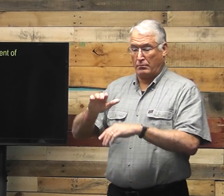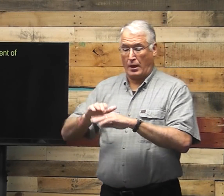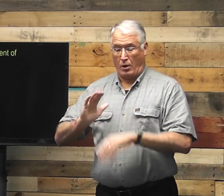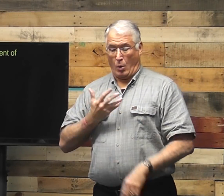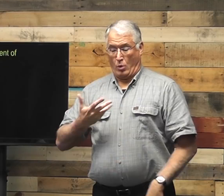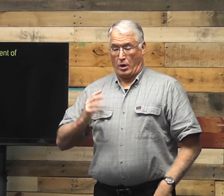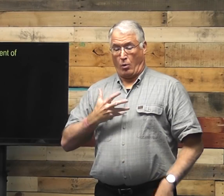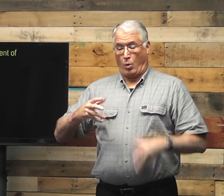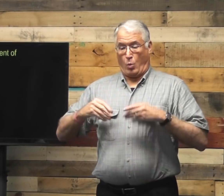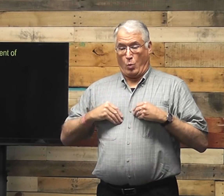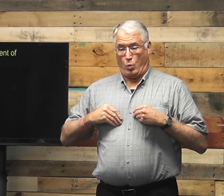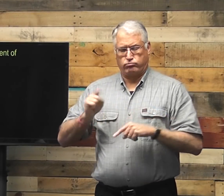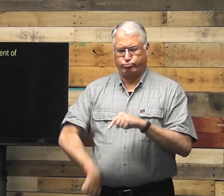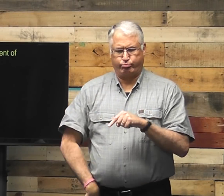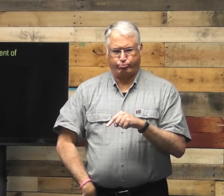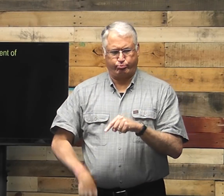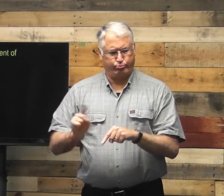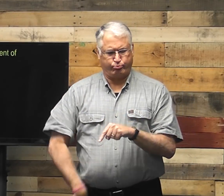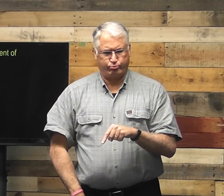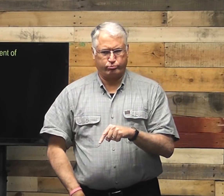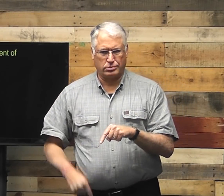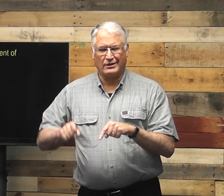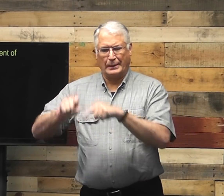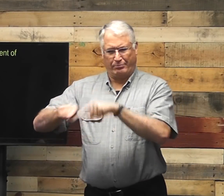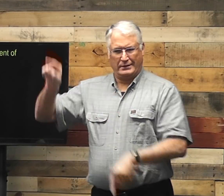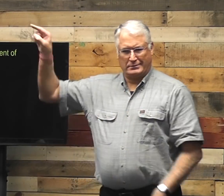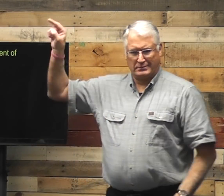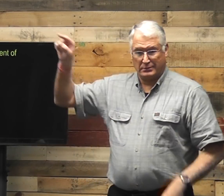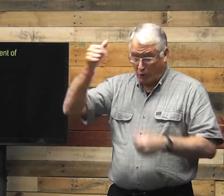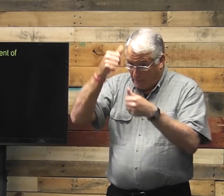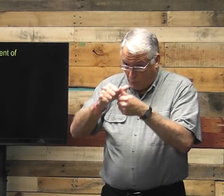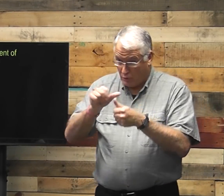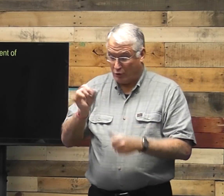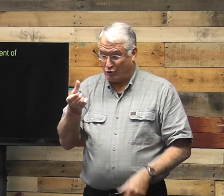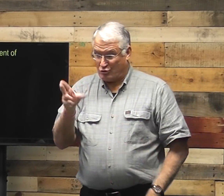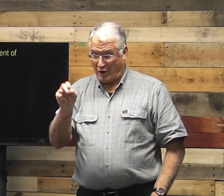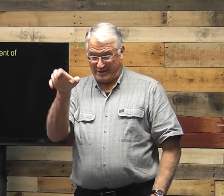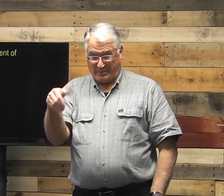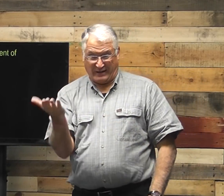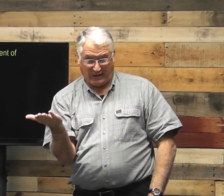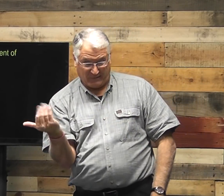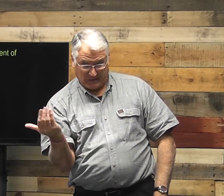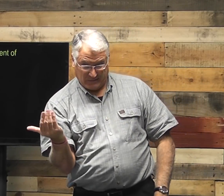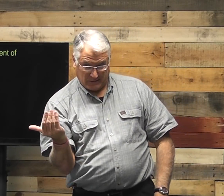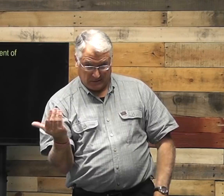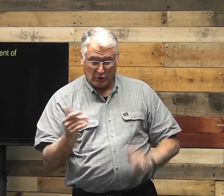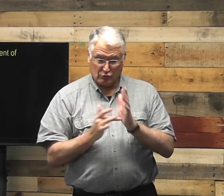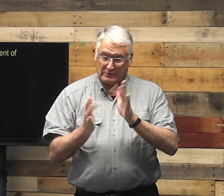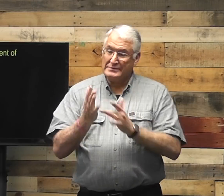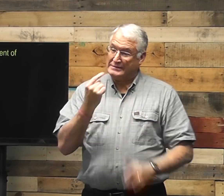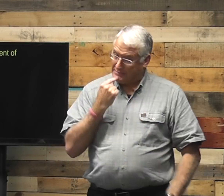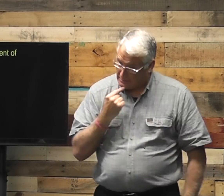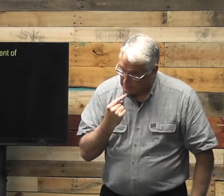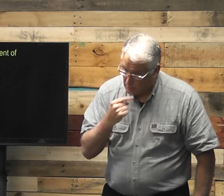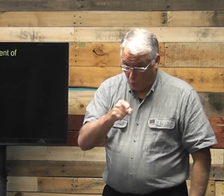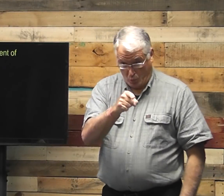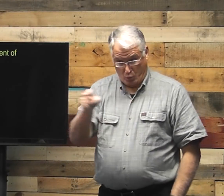and acknowledge our own dependence and that we cannot do things on our own. Remember in John chapter 15, Jesus said,